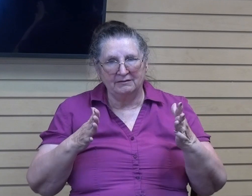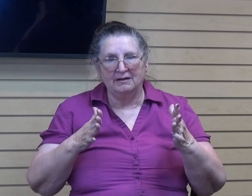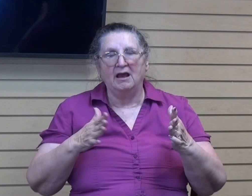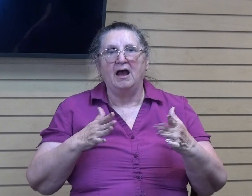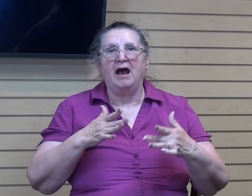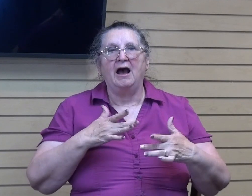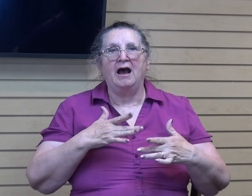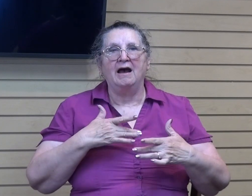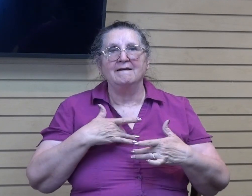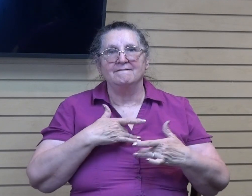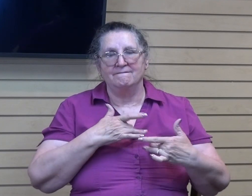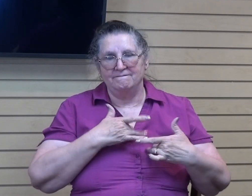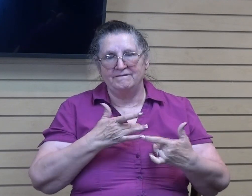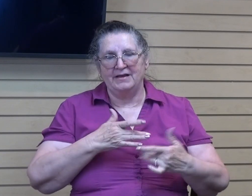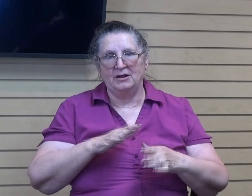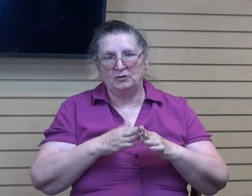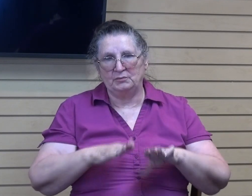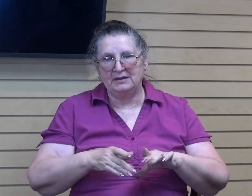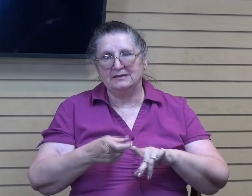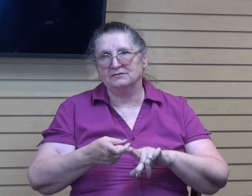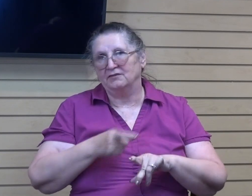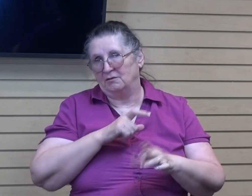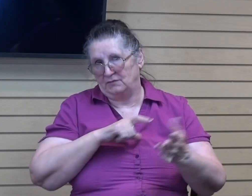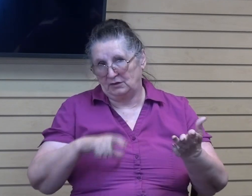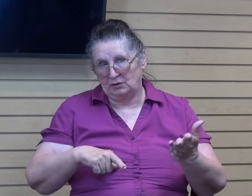I still feel that peace and that hasn't changed.